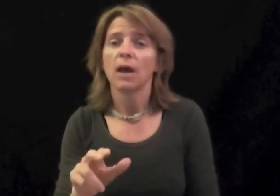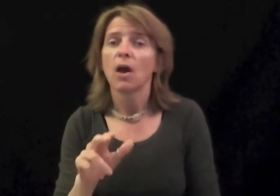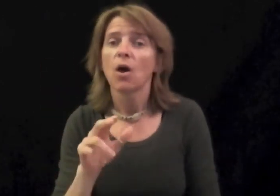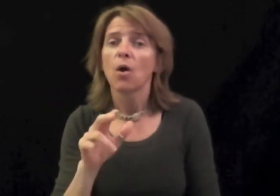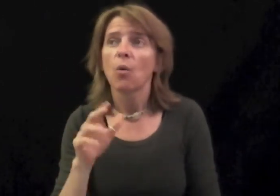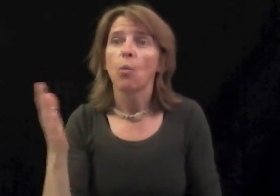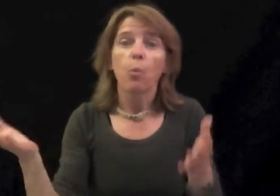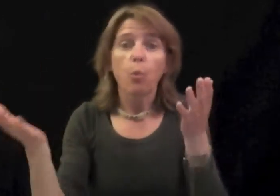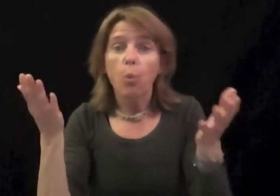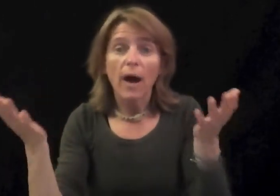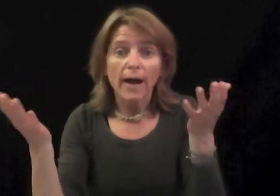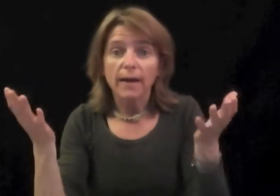WHAT.